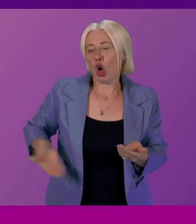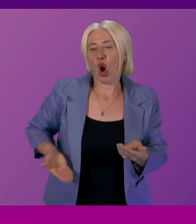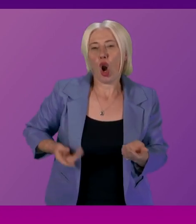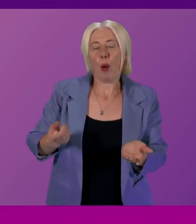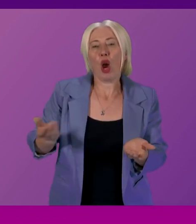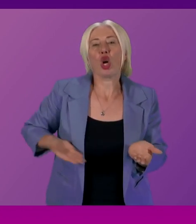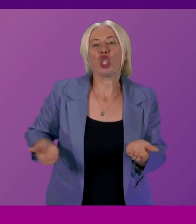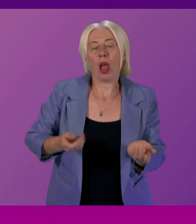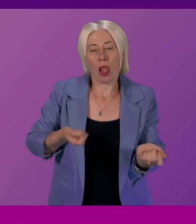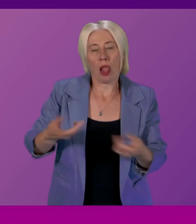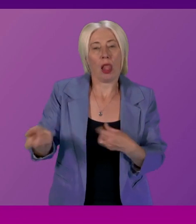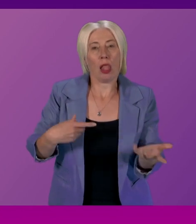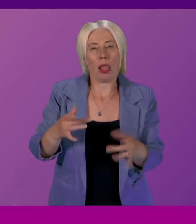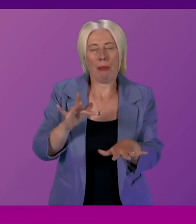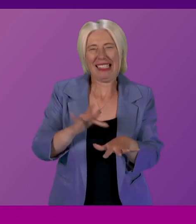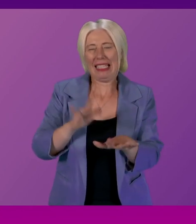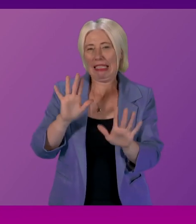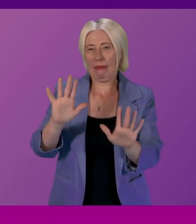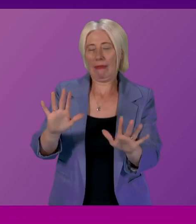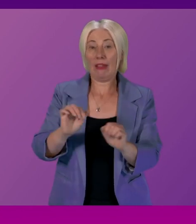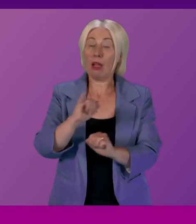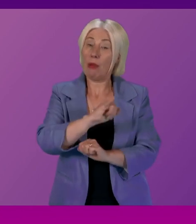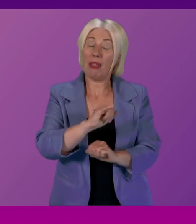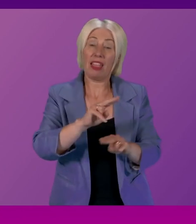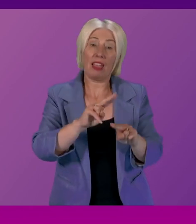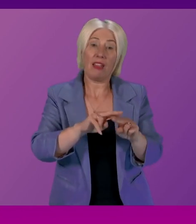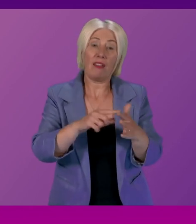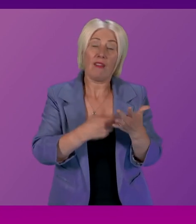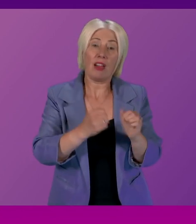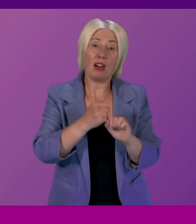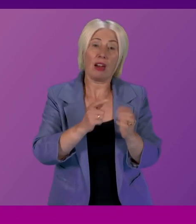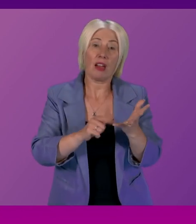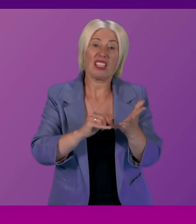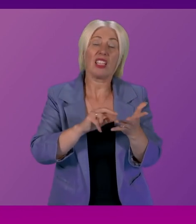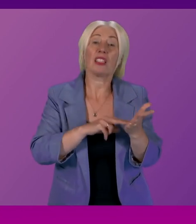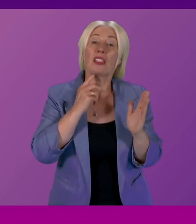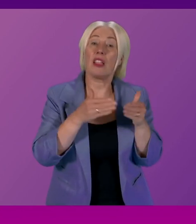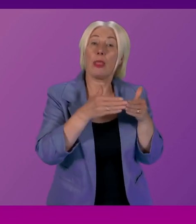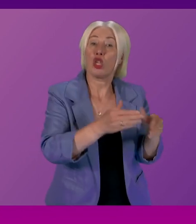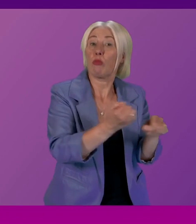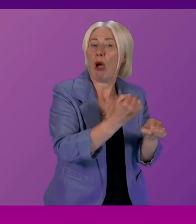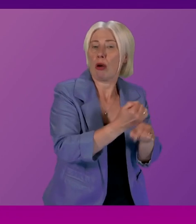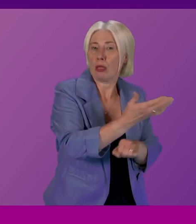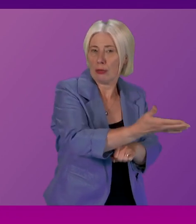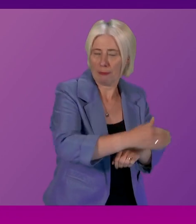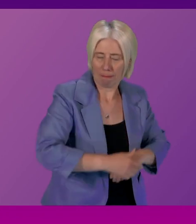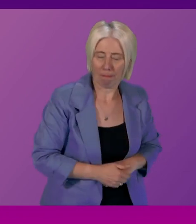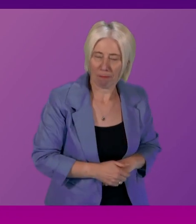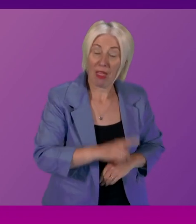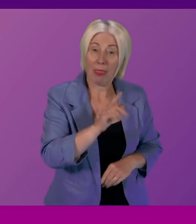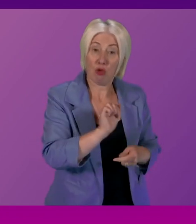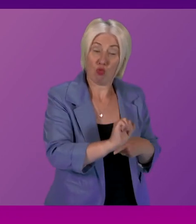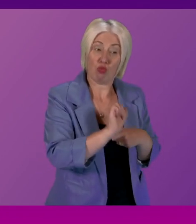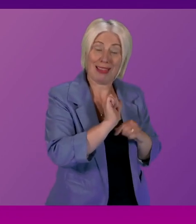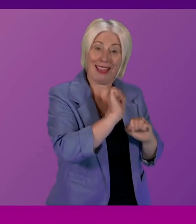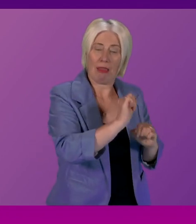in relation to for example Ferguson's shipyard and that is to protect the